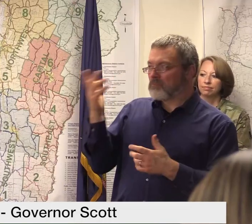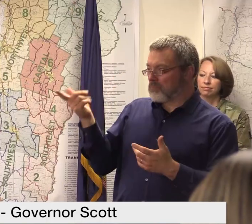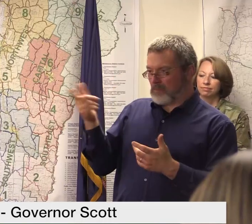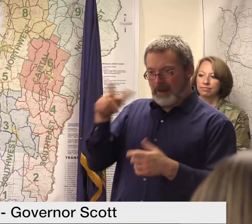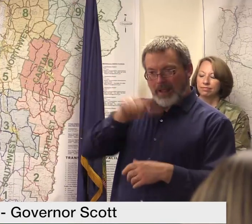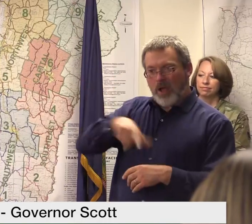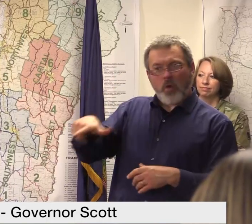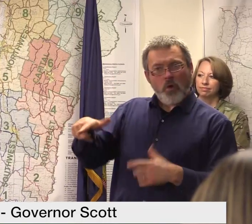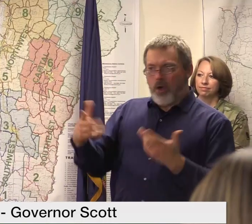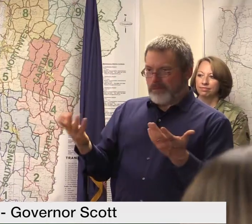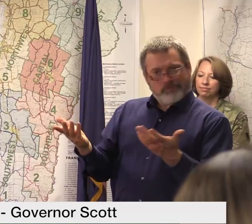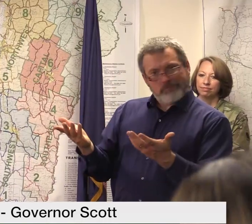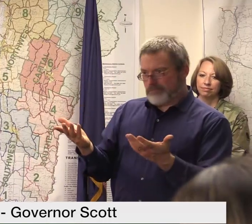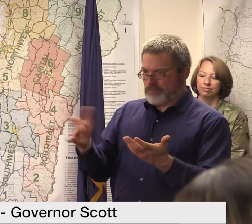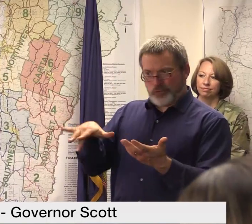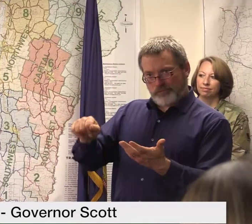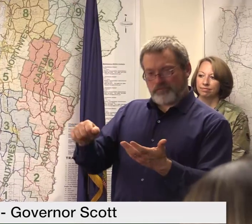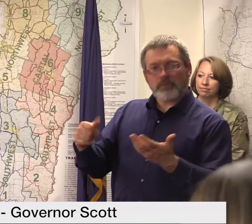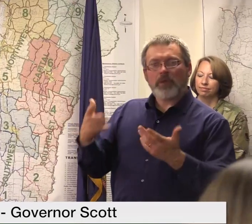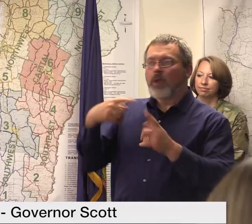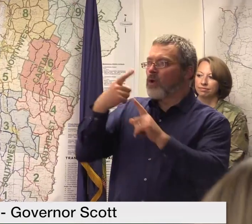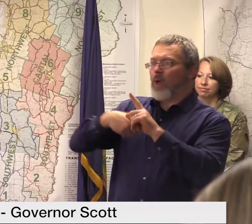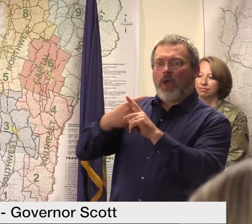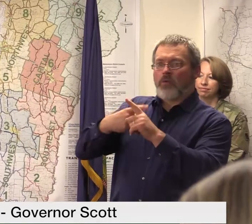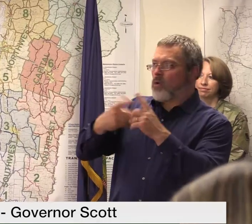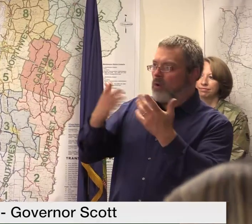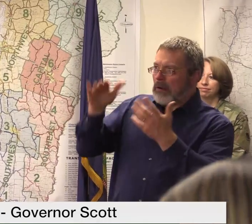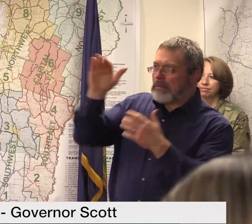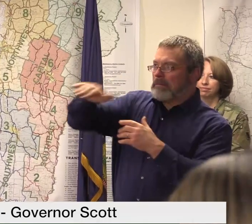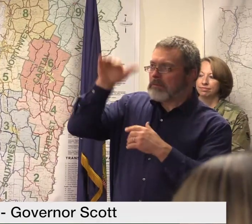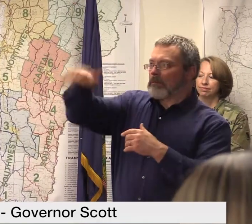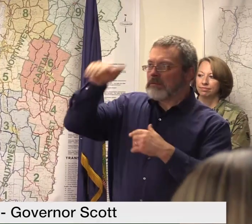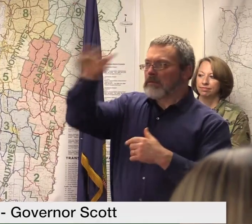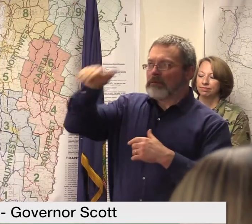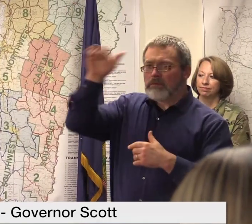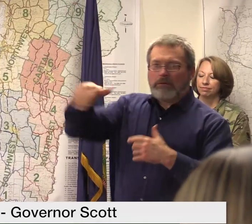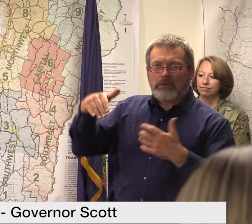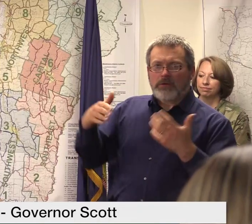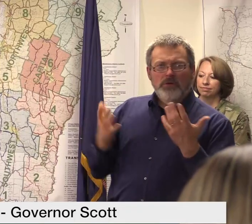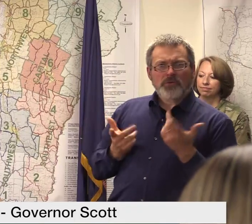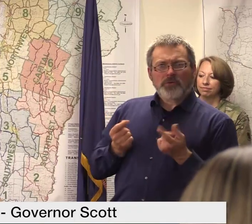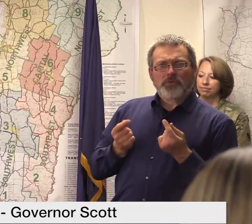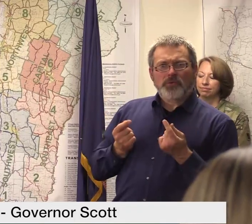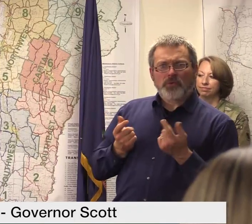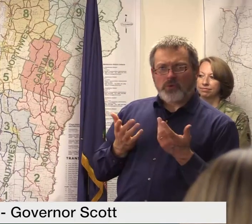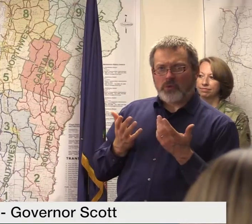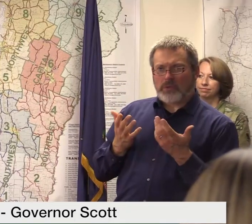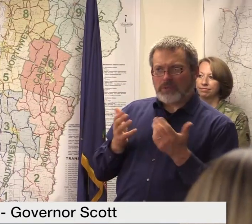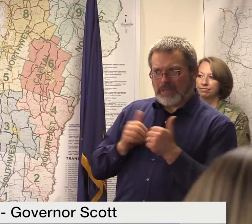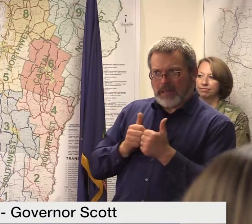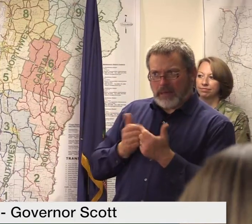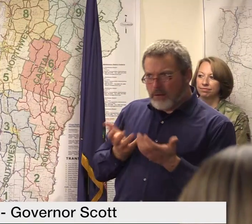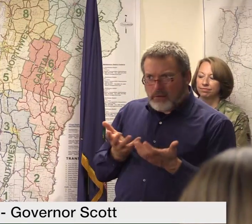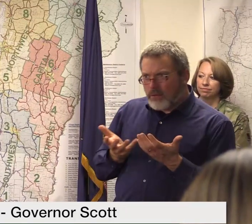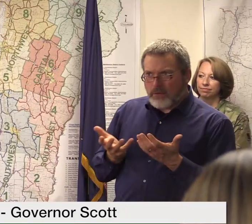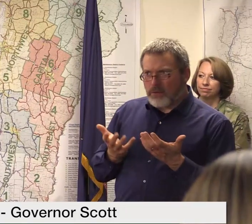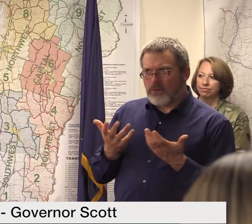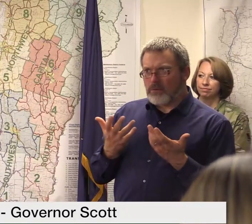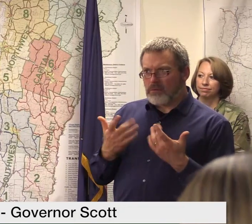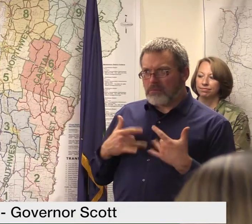i might ask if